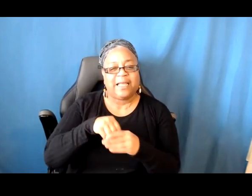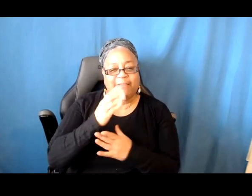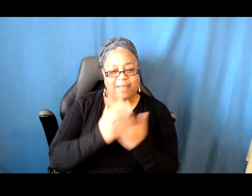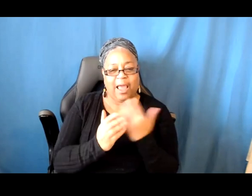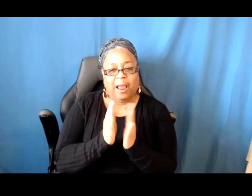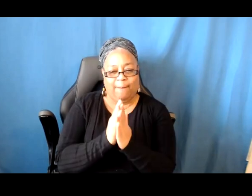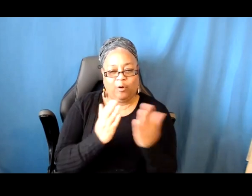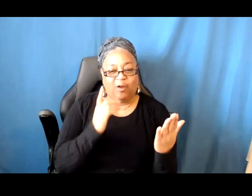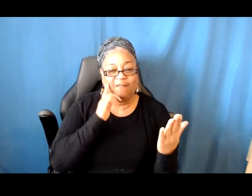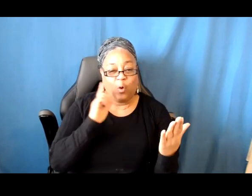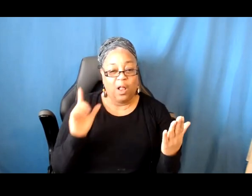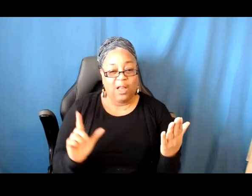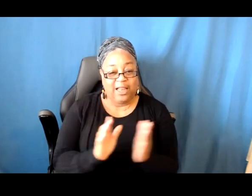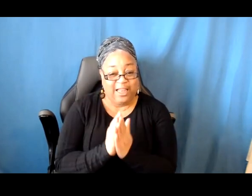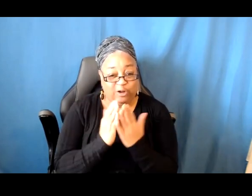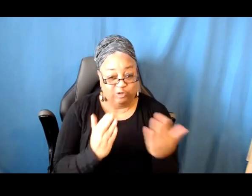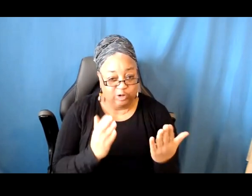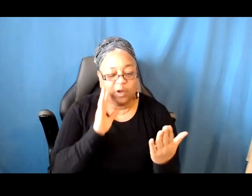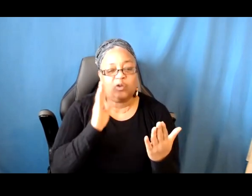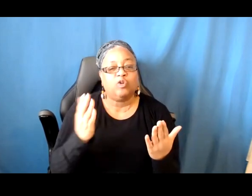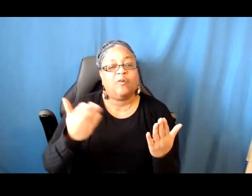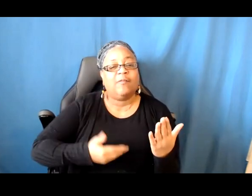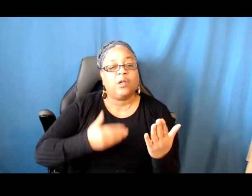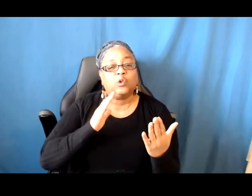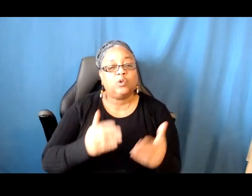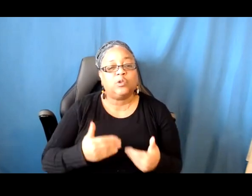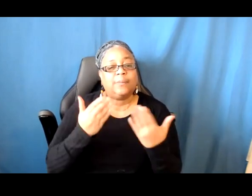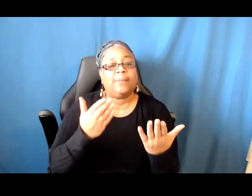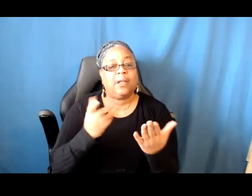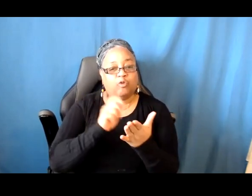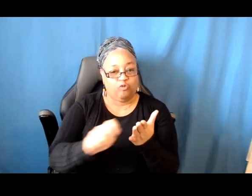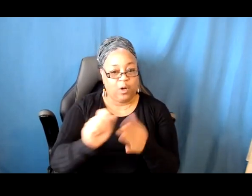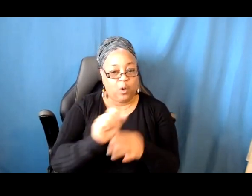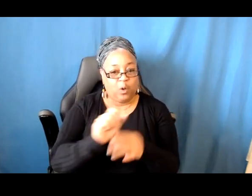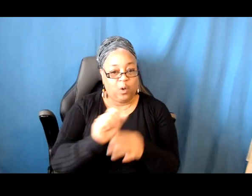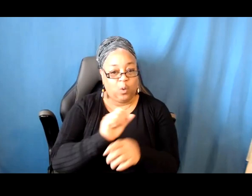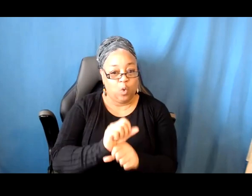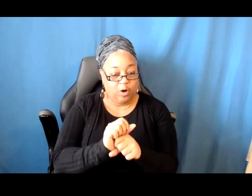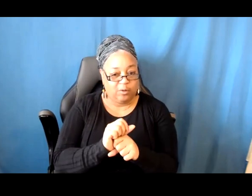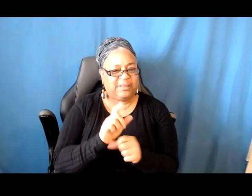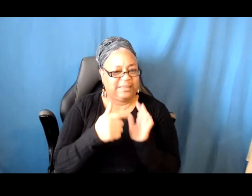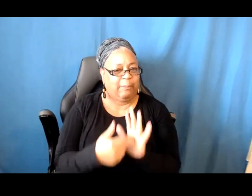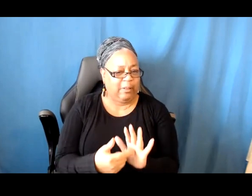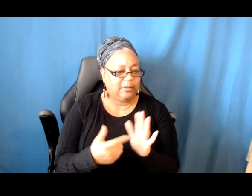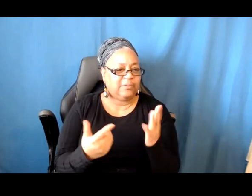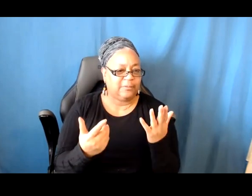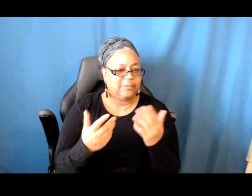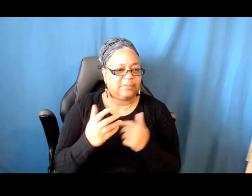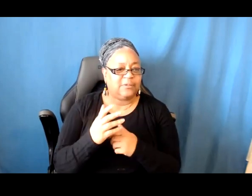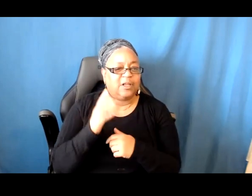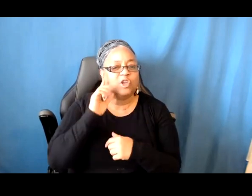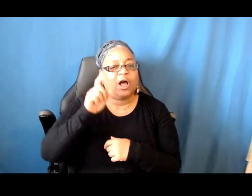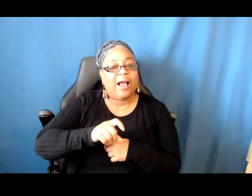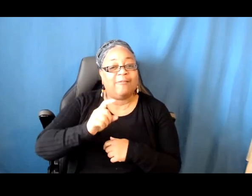You are invited to submit obviously written work samples, and you'll have to look in the